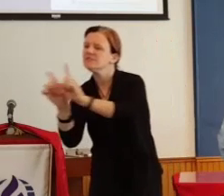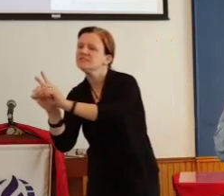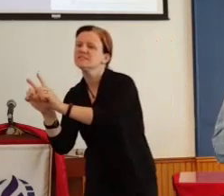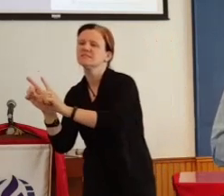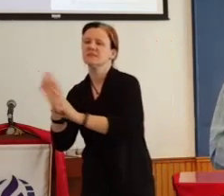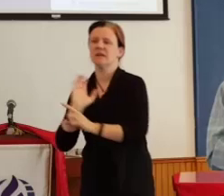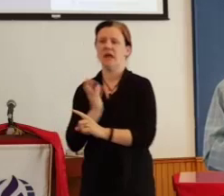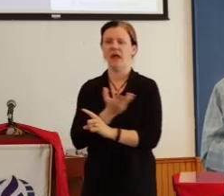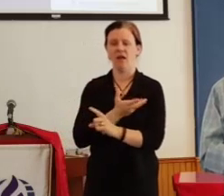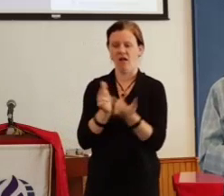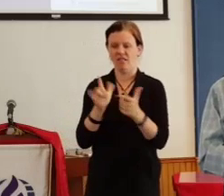our different languages.